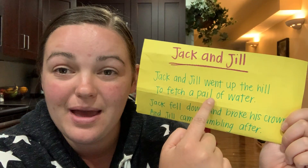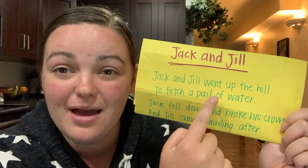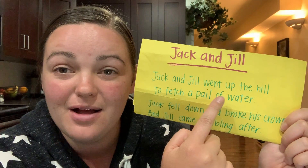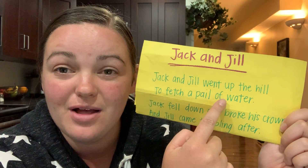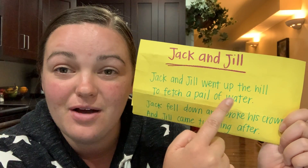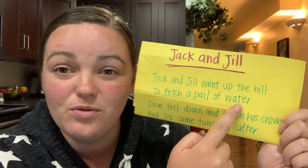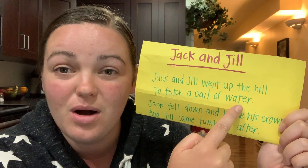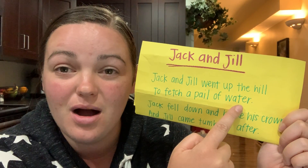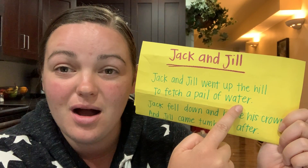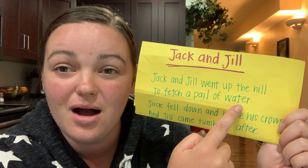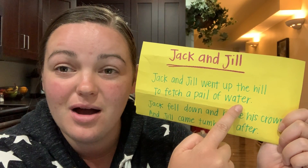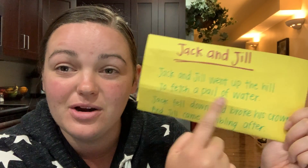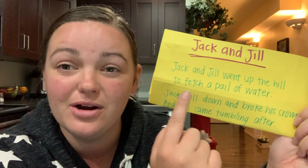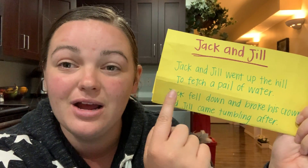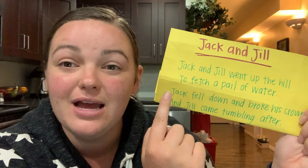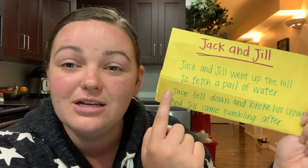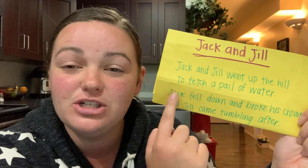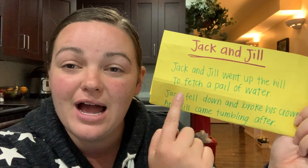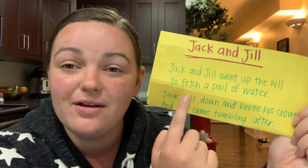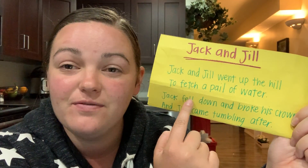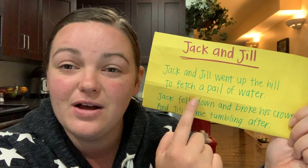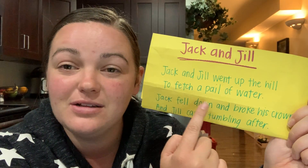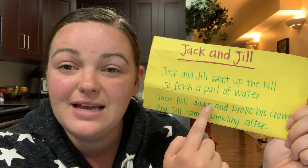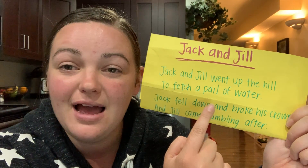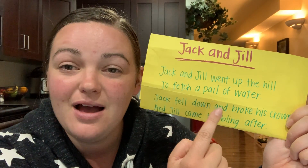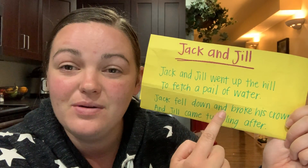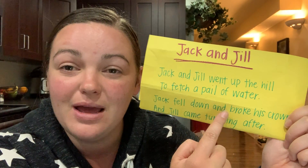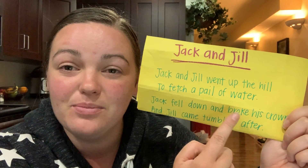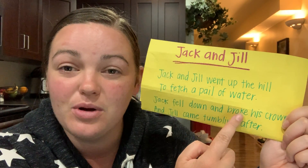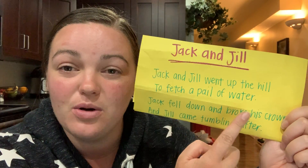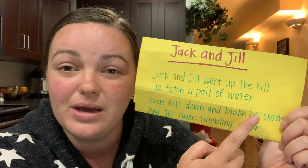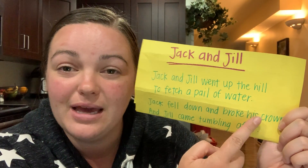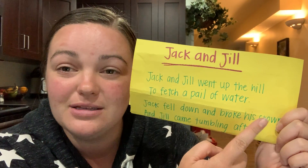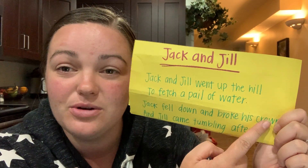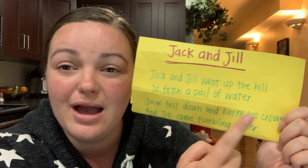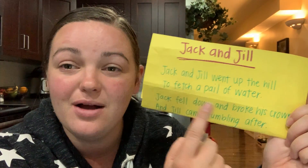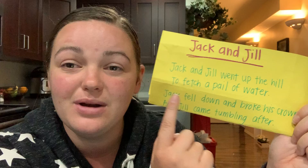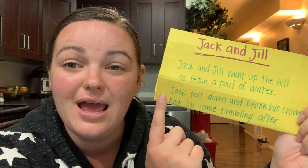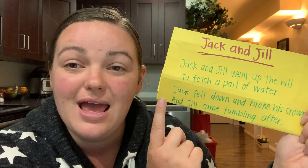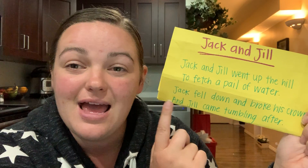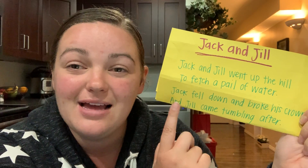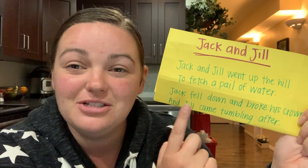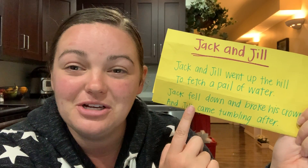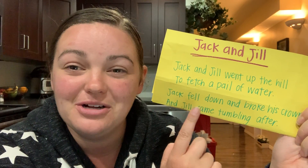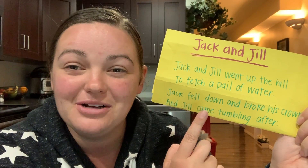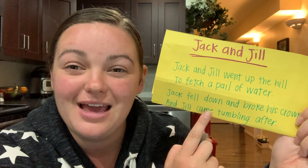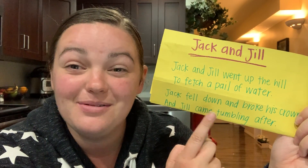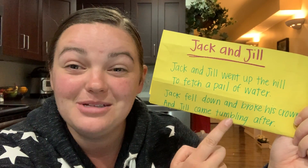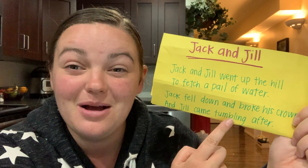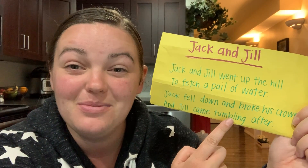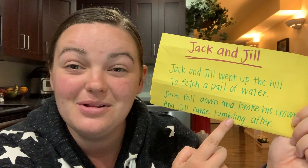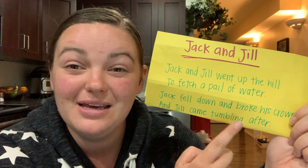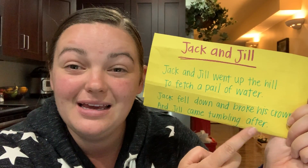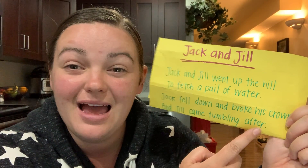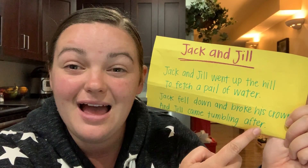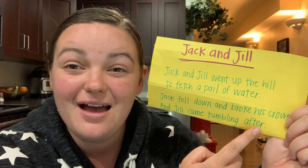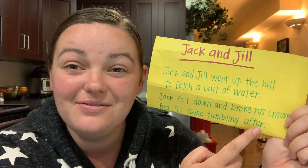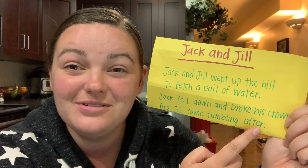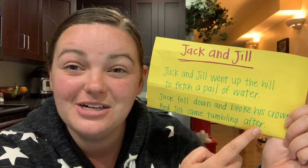pail of water. Jack fell down and broke his crown, and Jill came tumbling after.